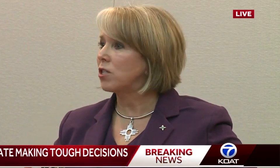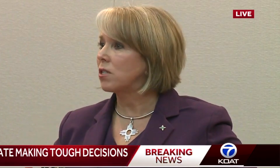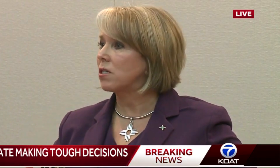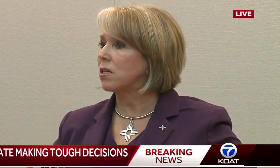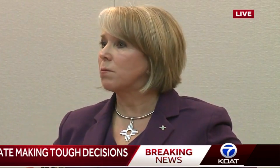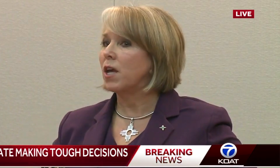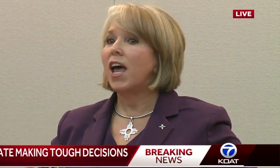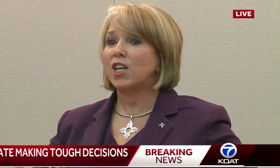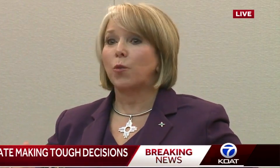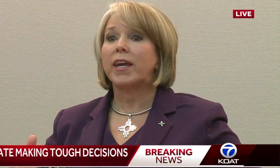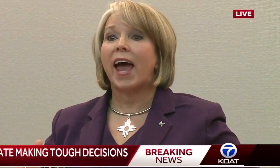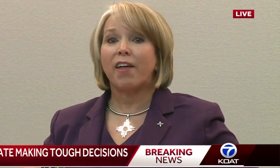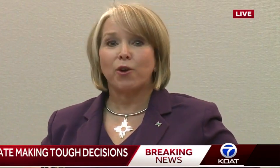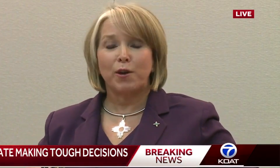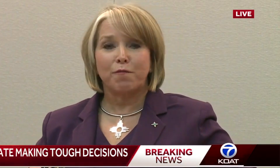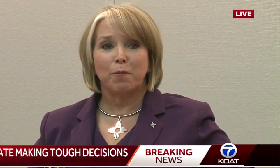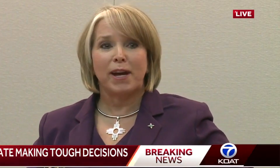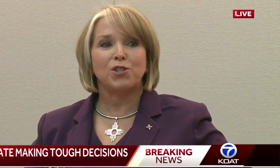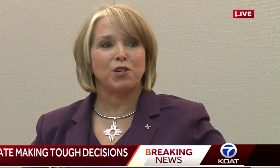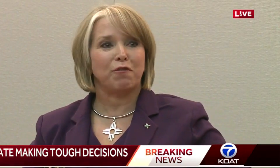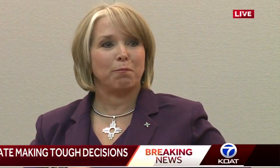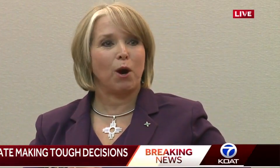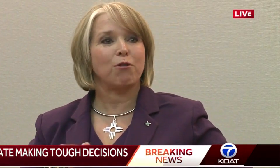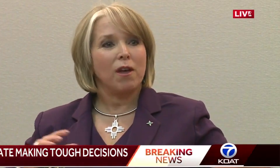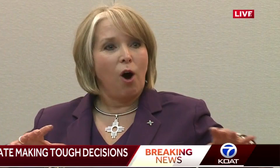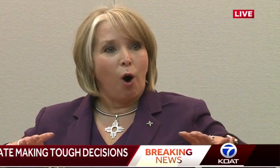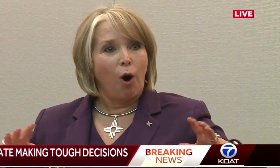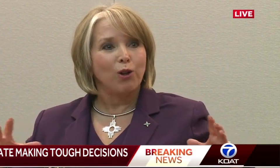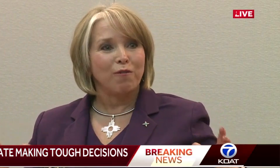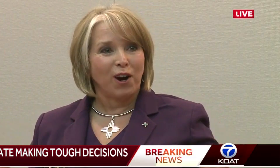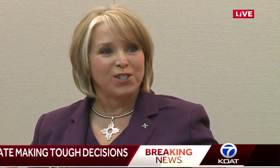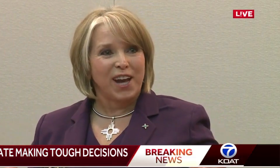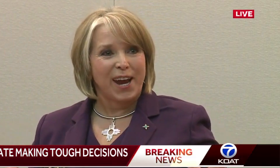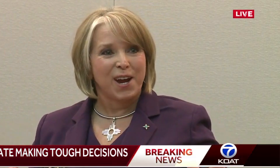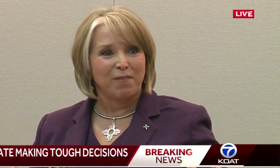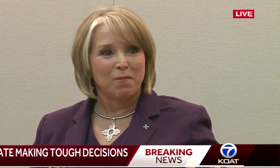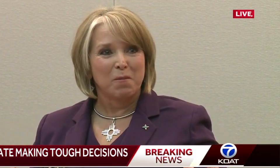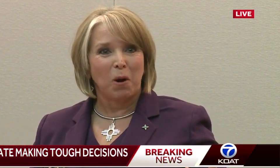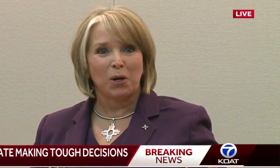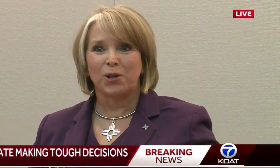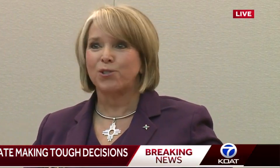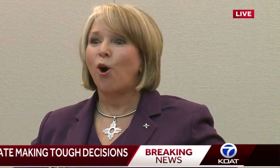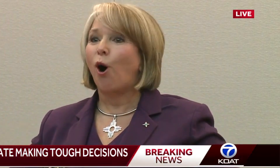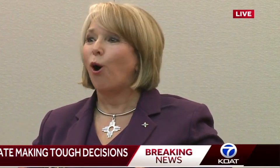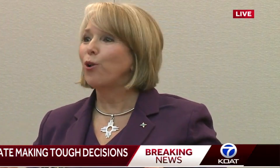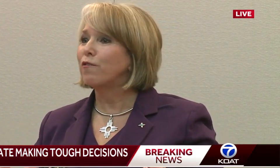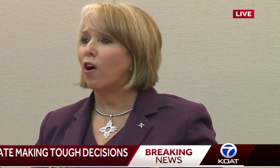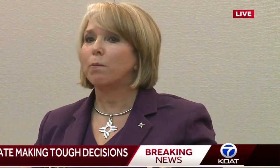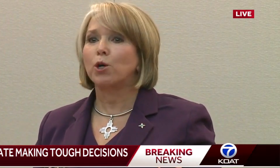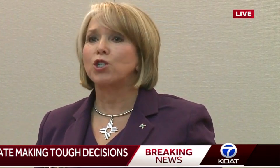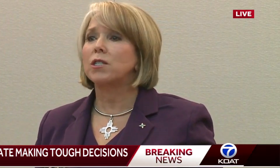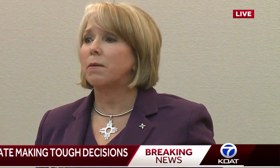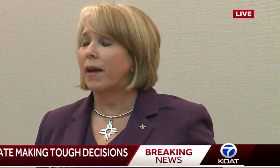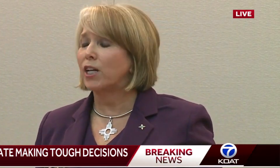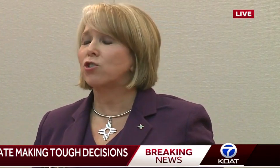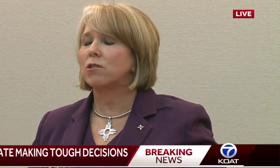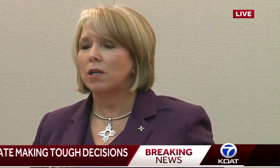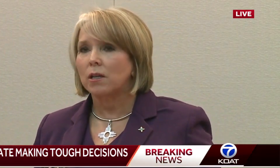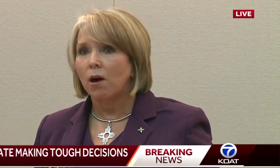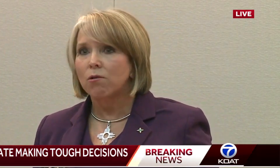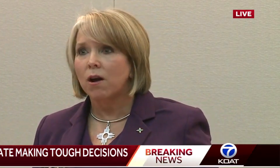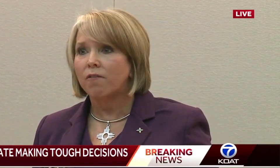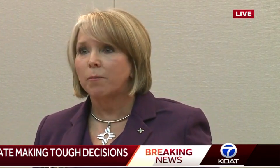communication systems, as we gather information from both all of our state government partners, all of our emergency